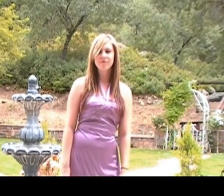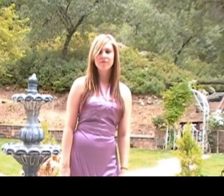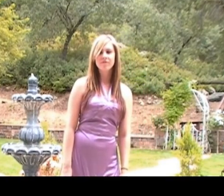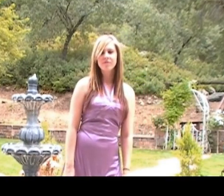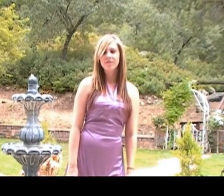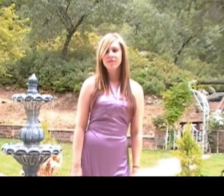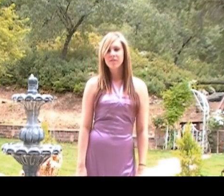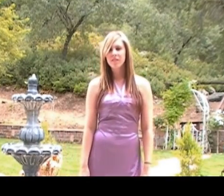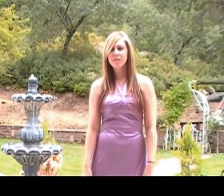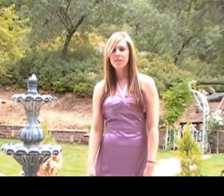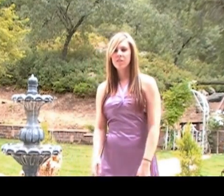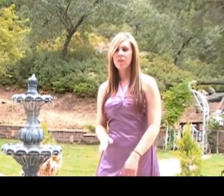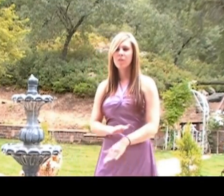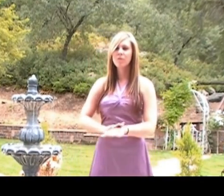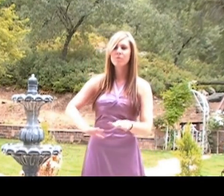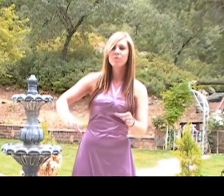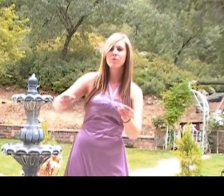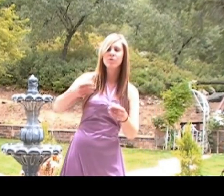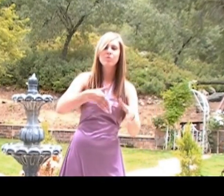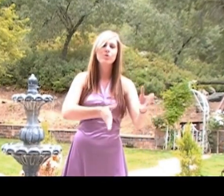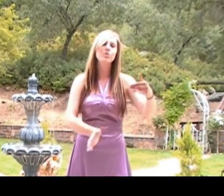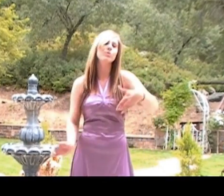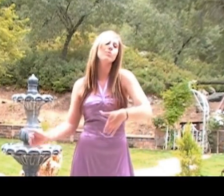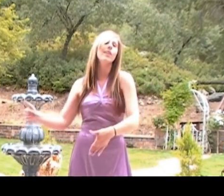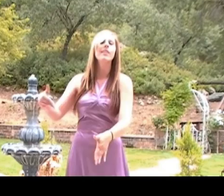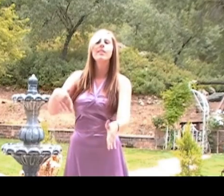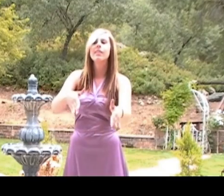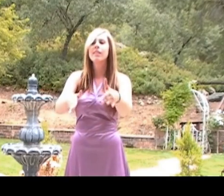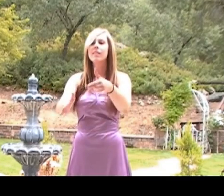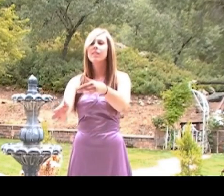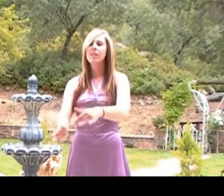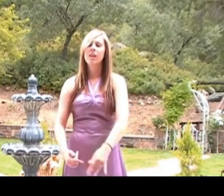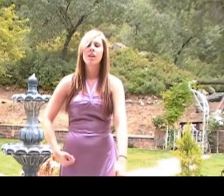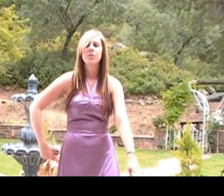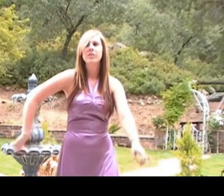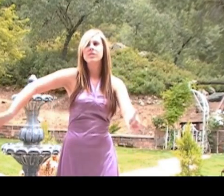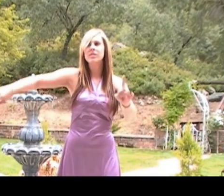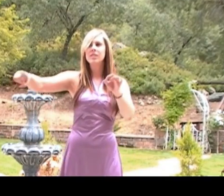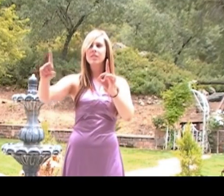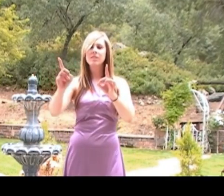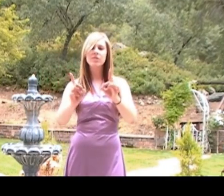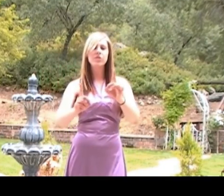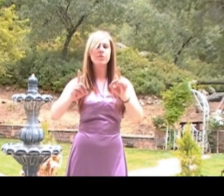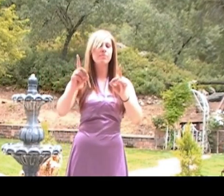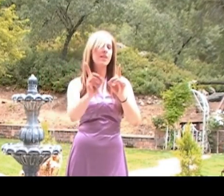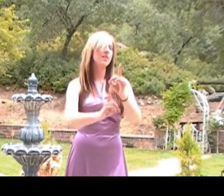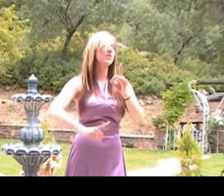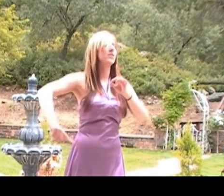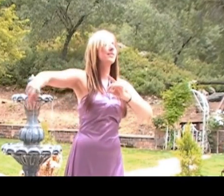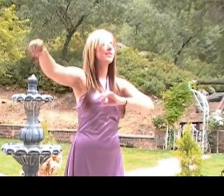Don't lose your way When each passing day